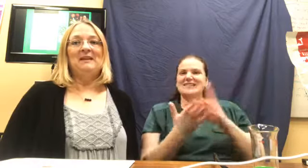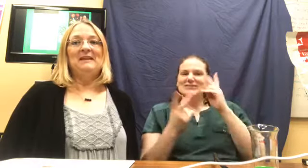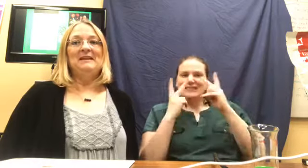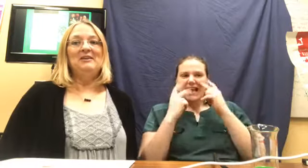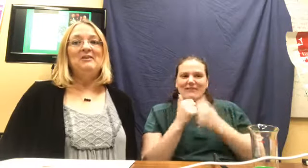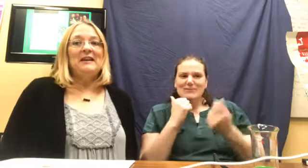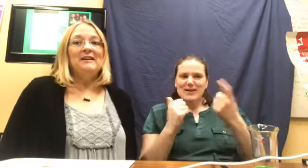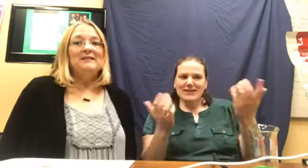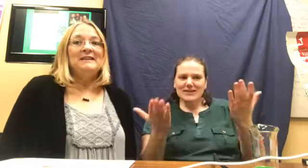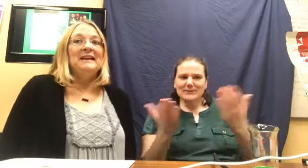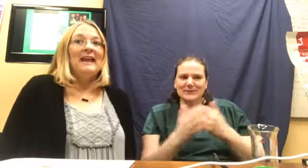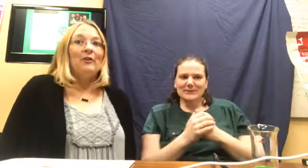here and I'll see you later.